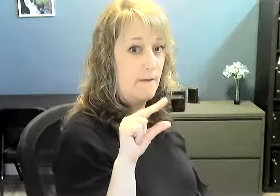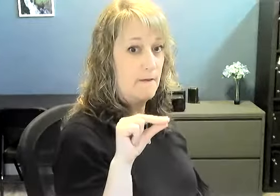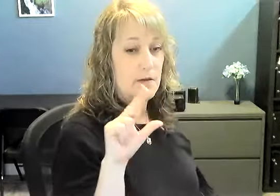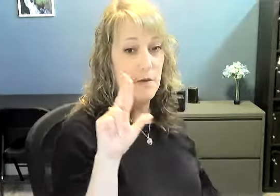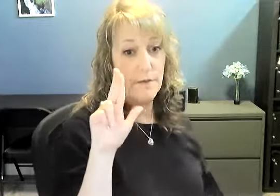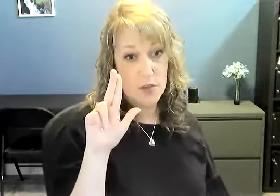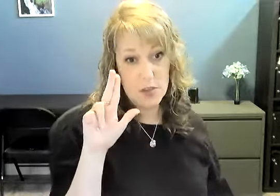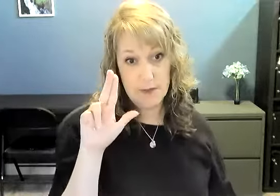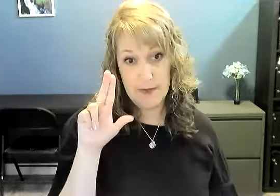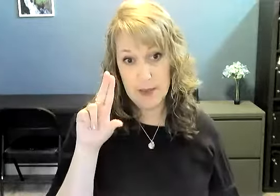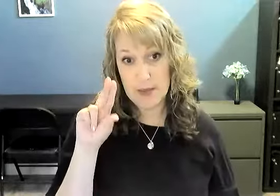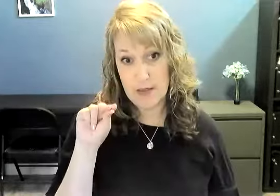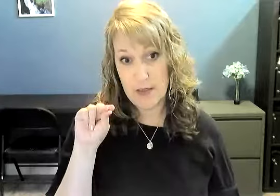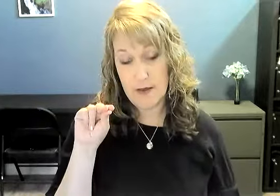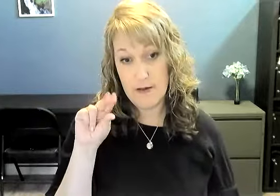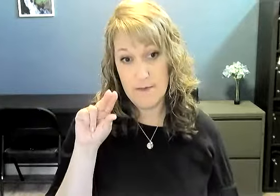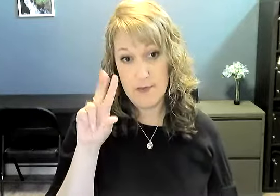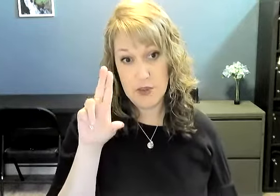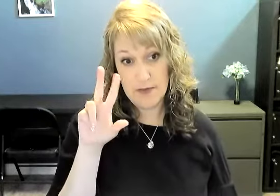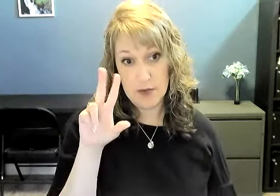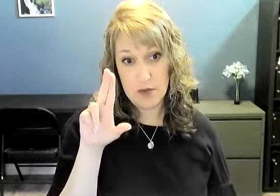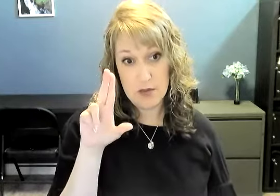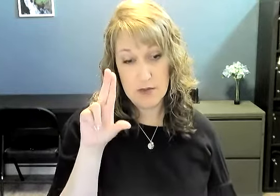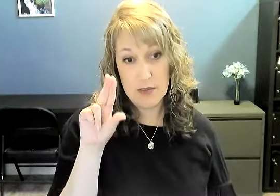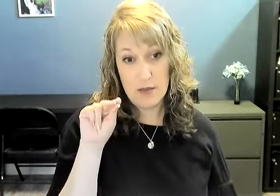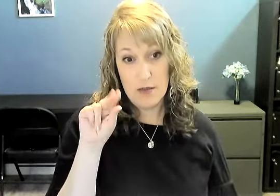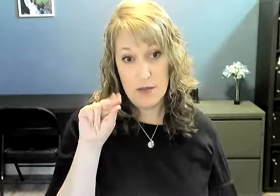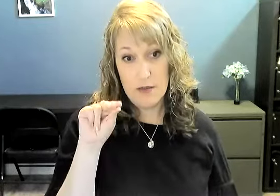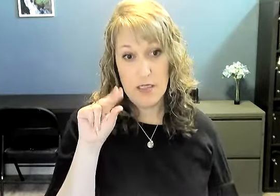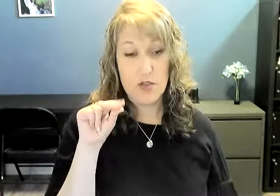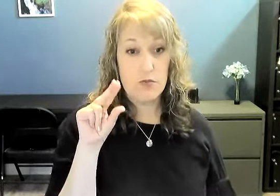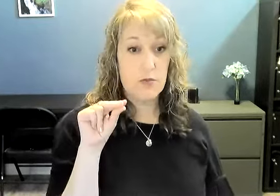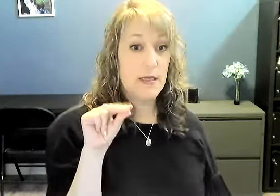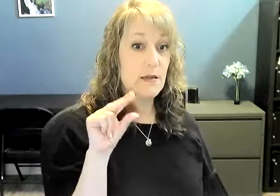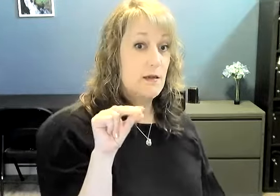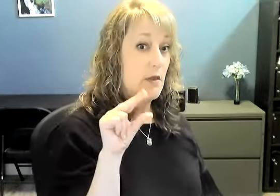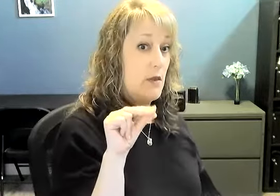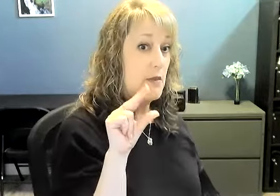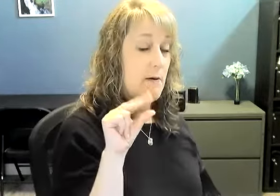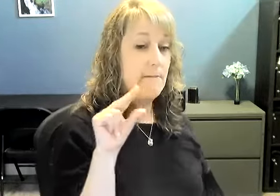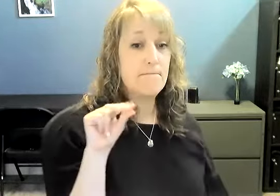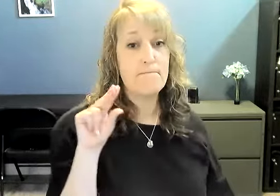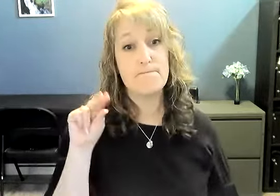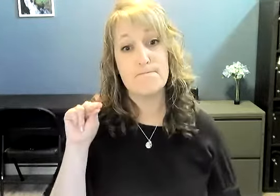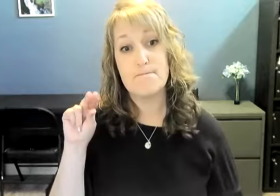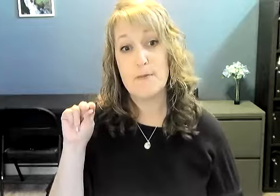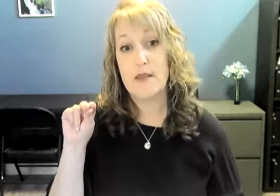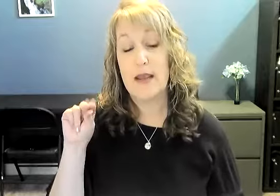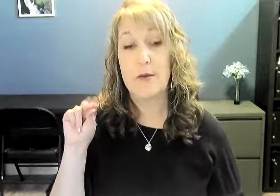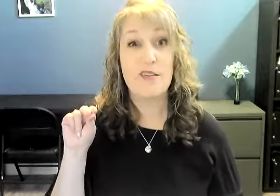So first two fingers and the thumb first two fingers closed touch repeatedly with the thumb. And with